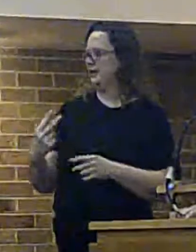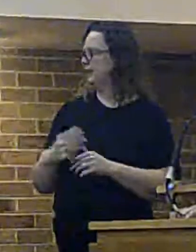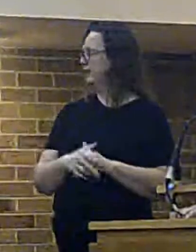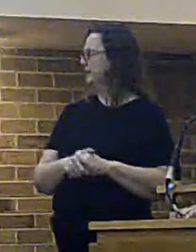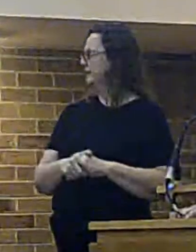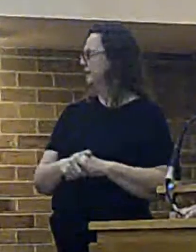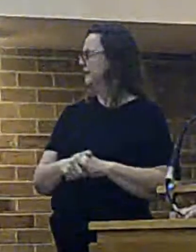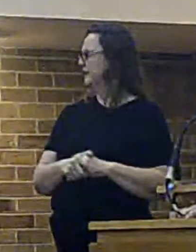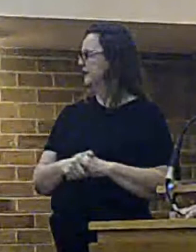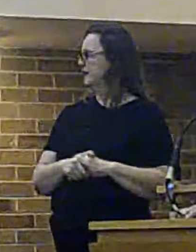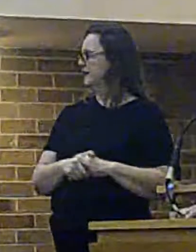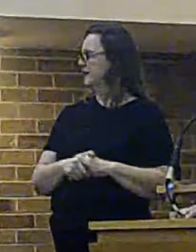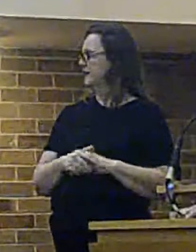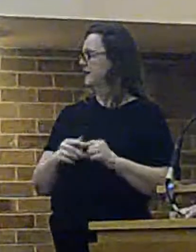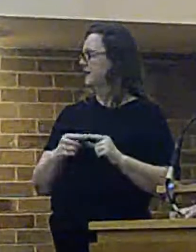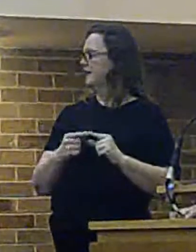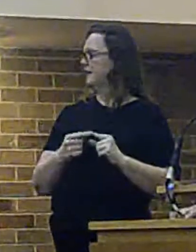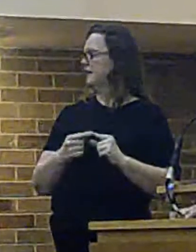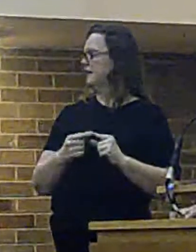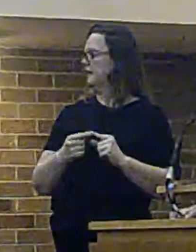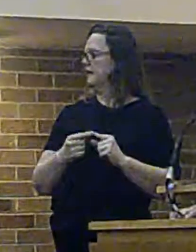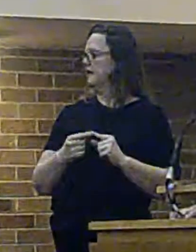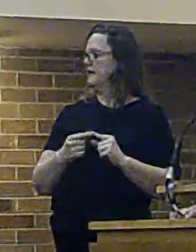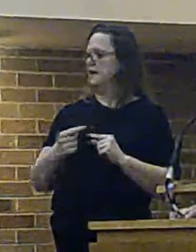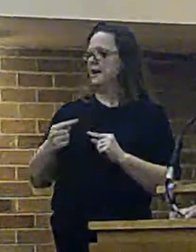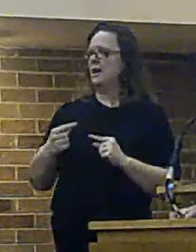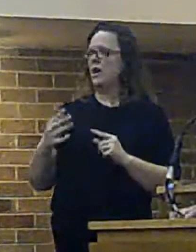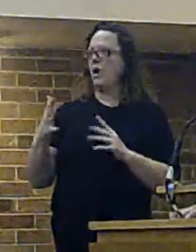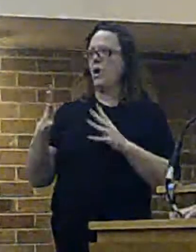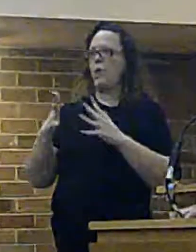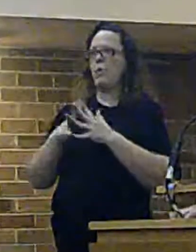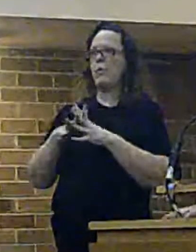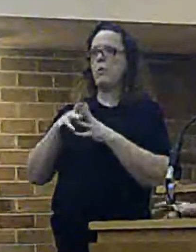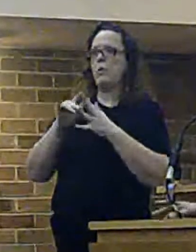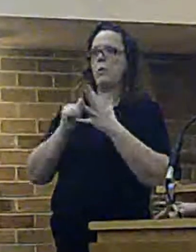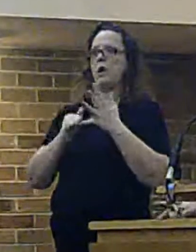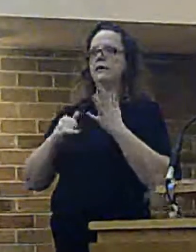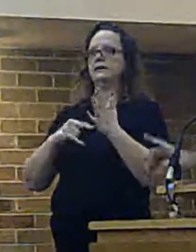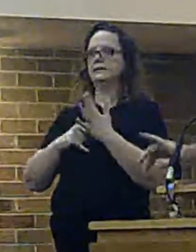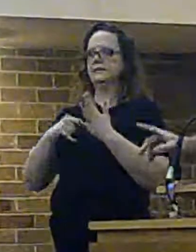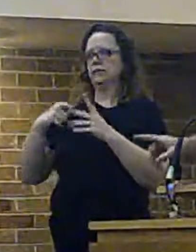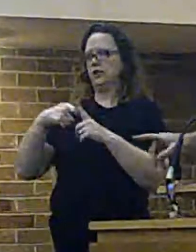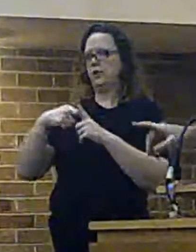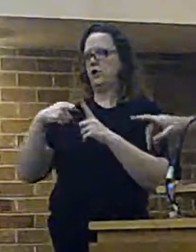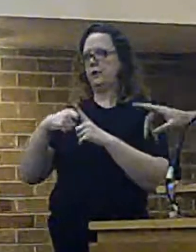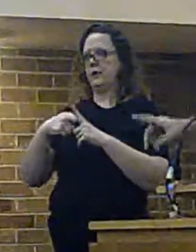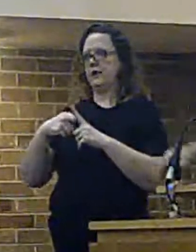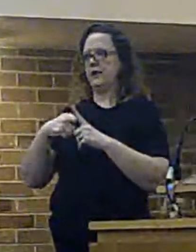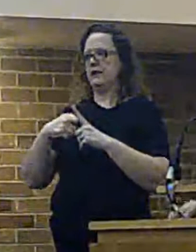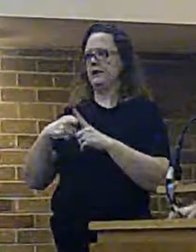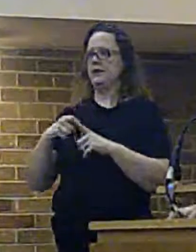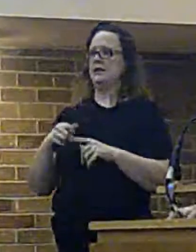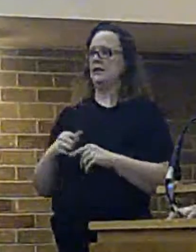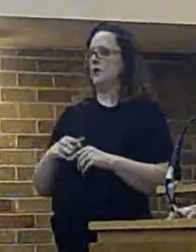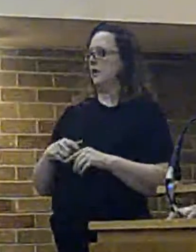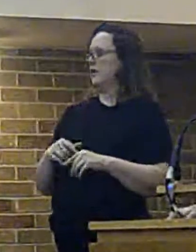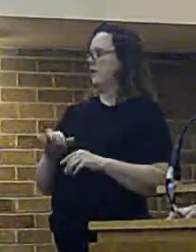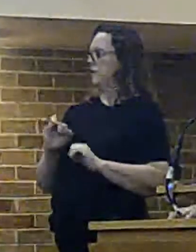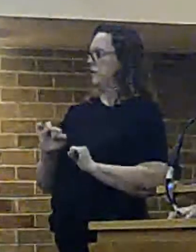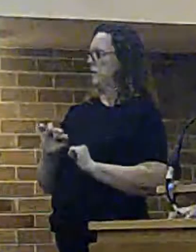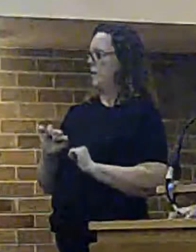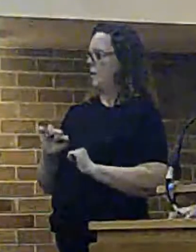then, I'll take questions at the end if you want to overcome.